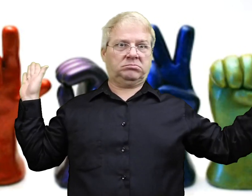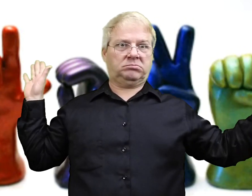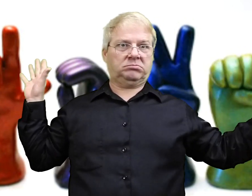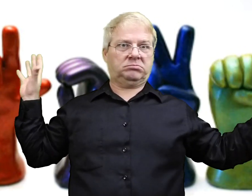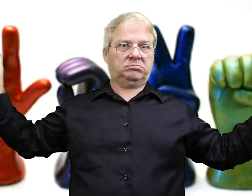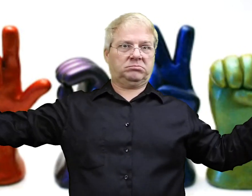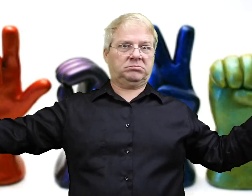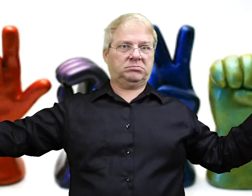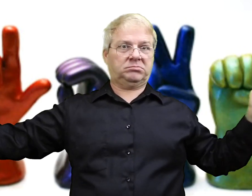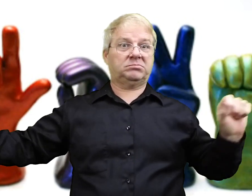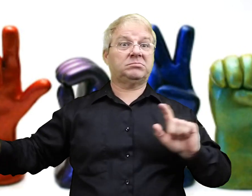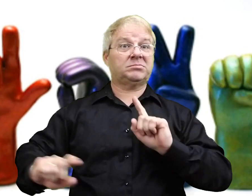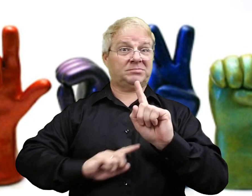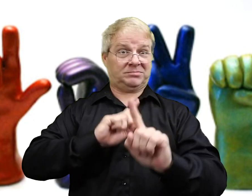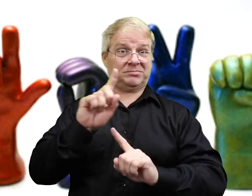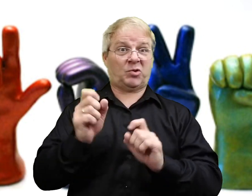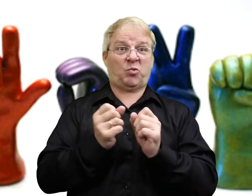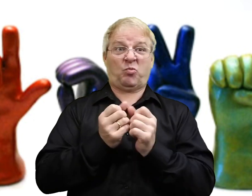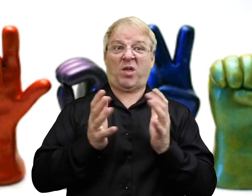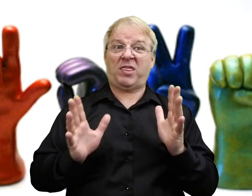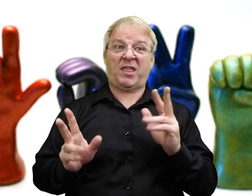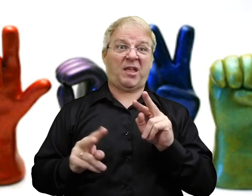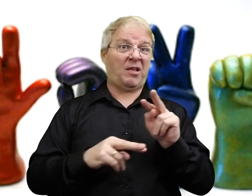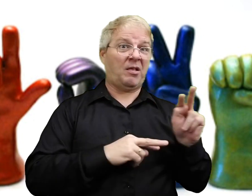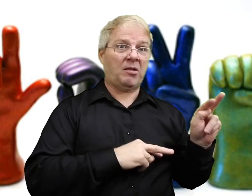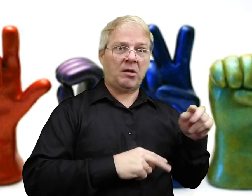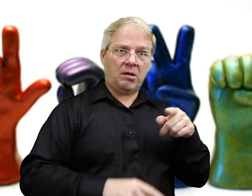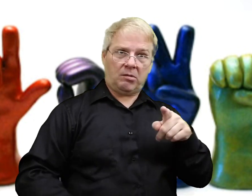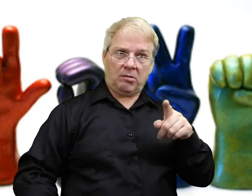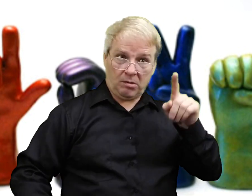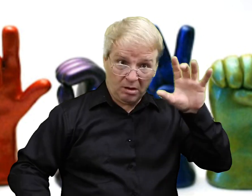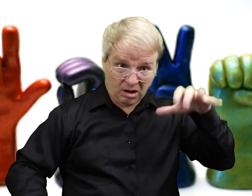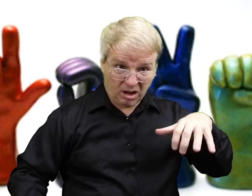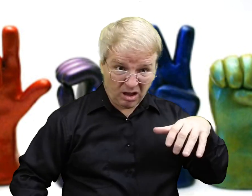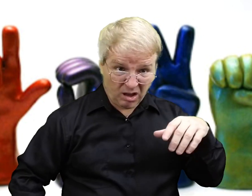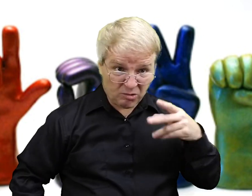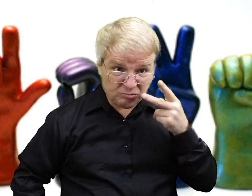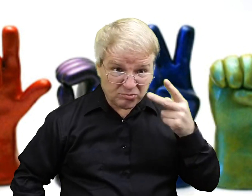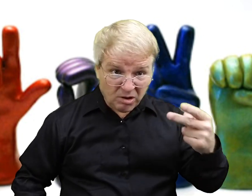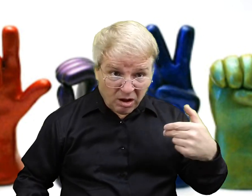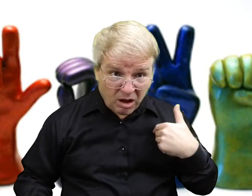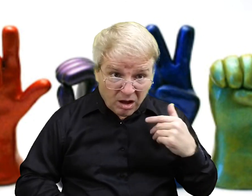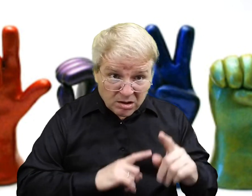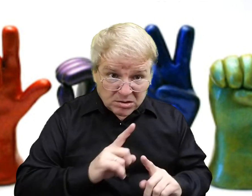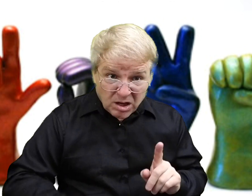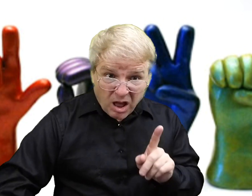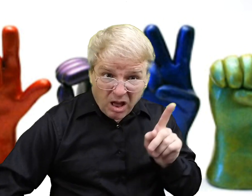culture. They have the peripheral vision all the way off to the sides. And they can catch those signs without you thinking they